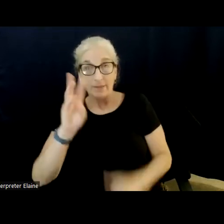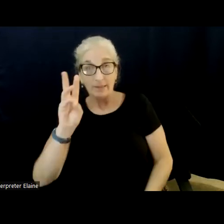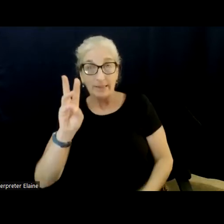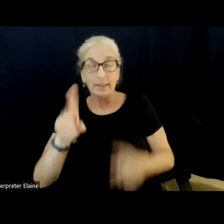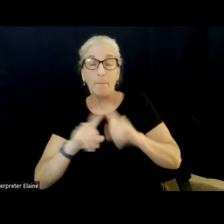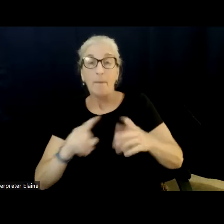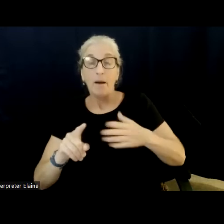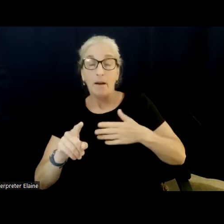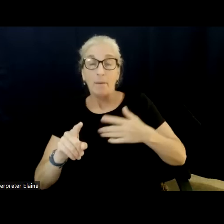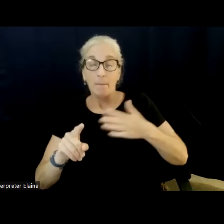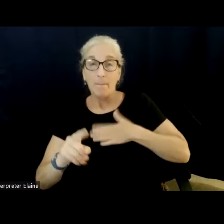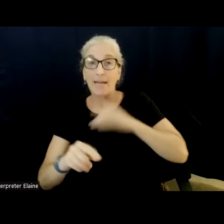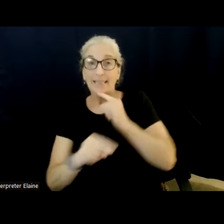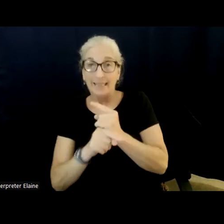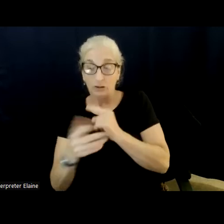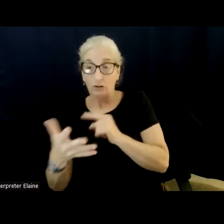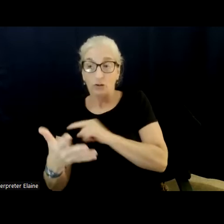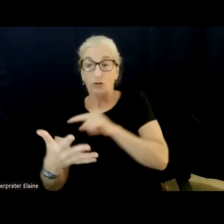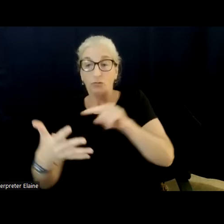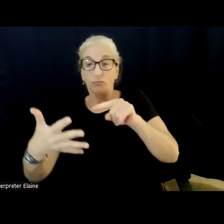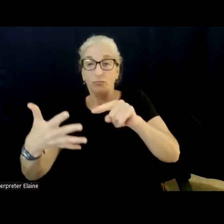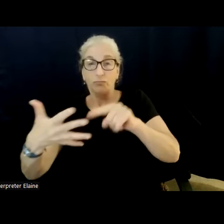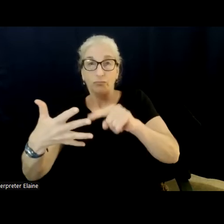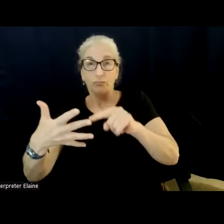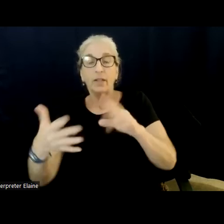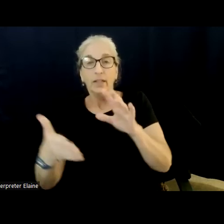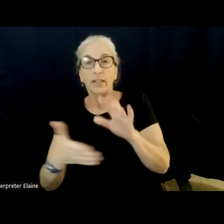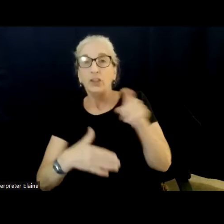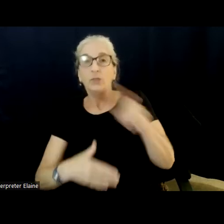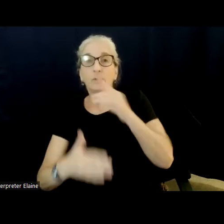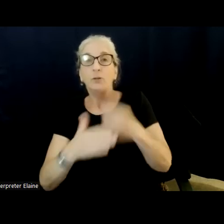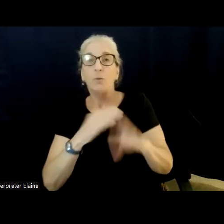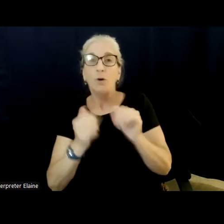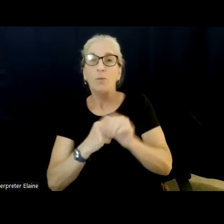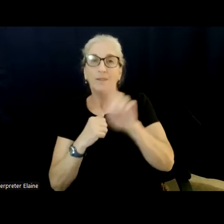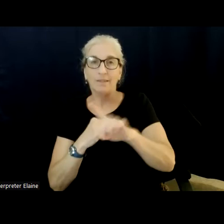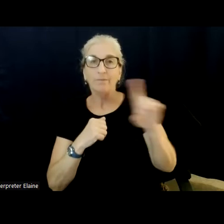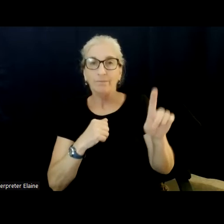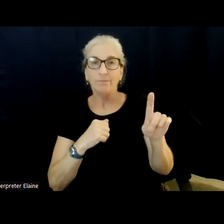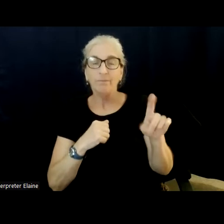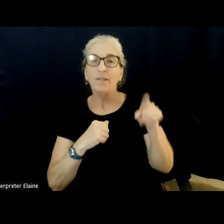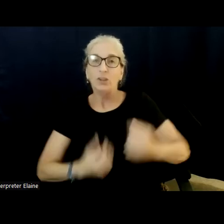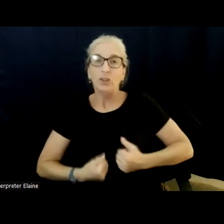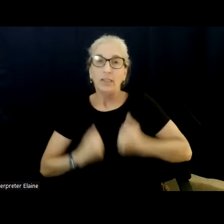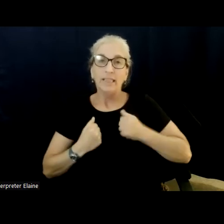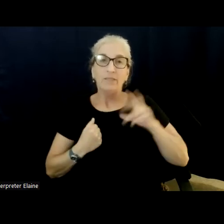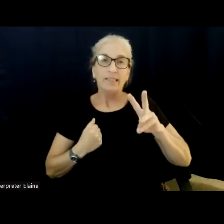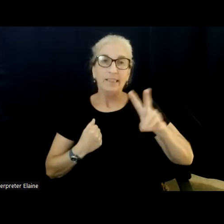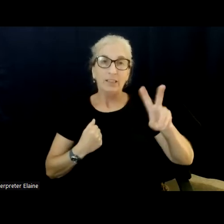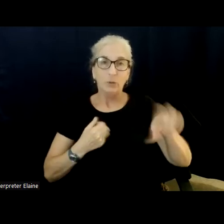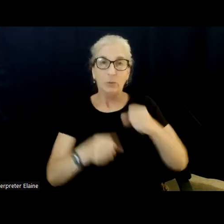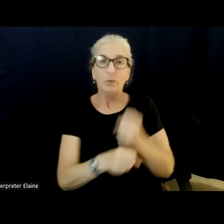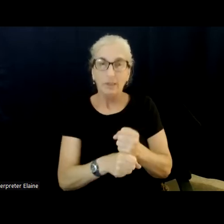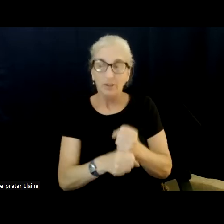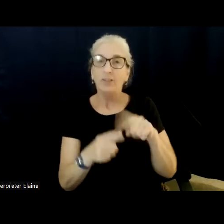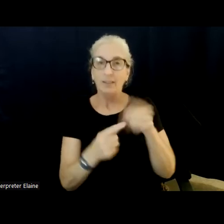intellectual disability. And we spent all 62 years of her life, you know, helping her live the fullest life she could.